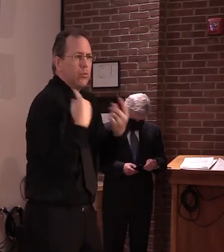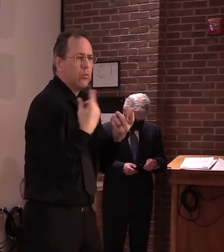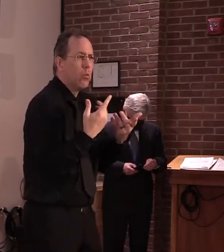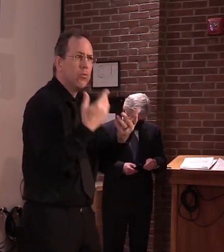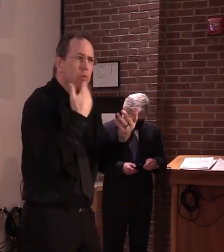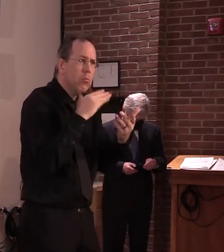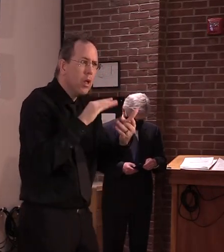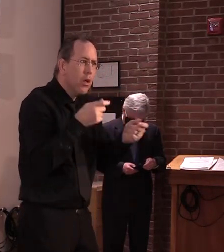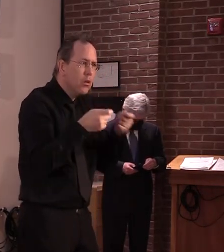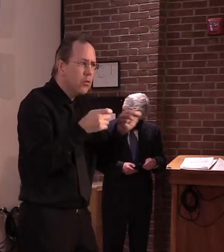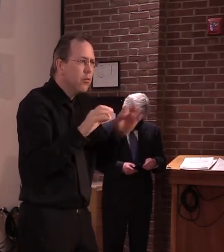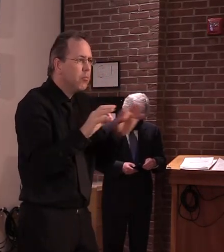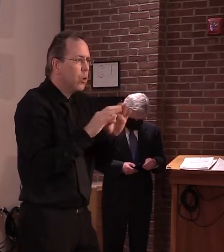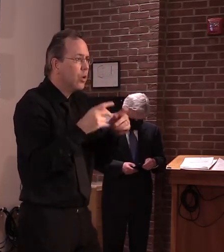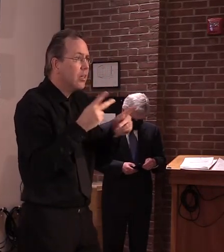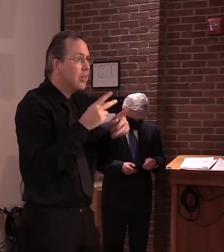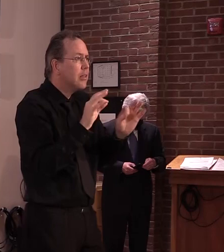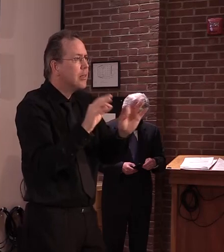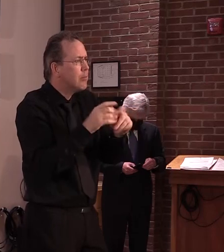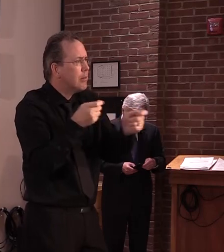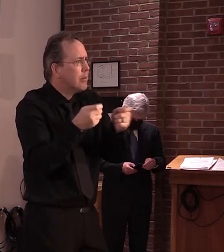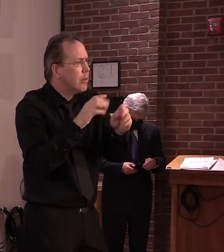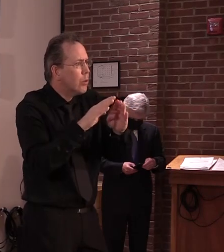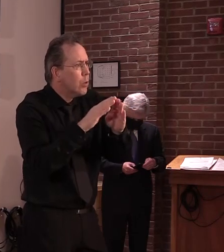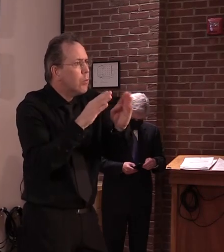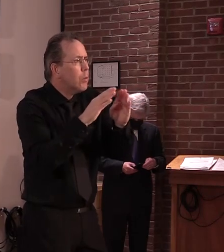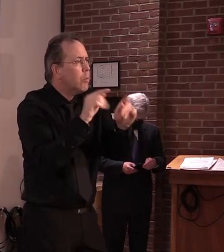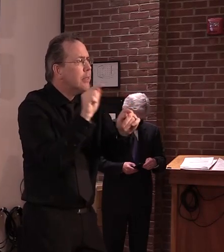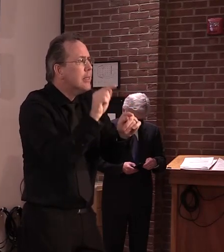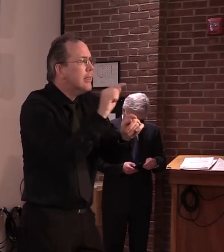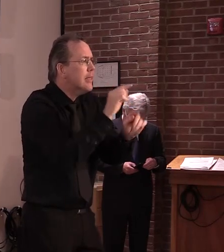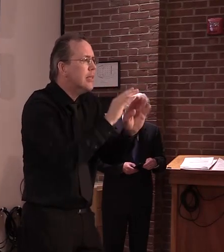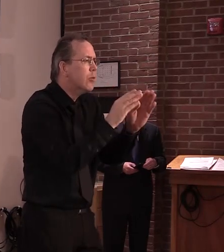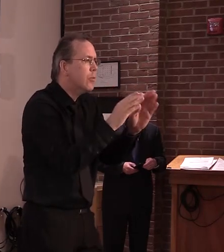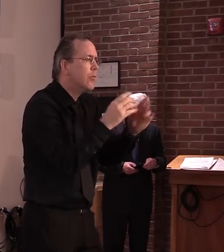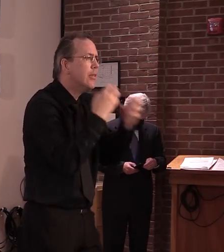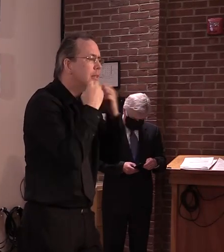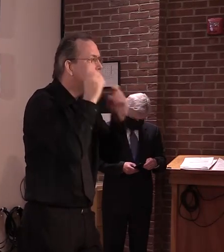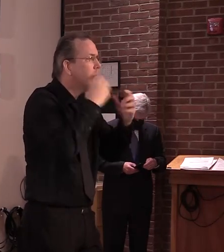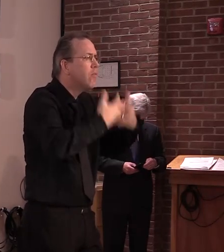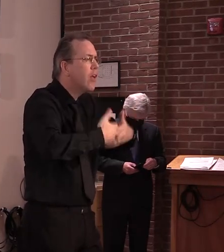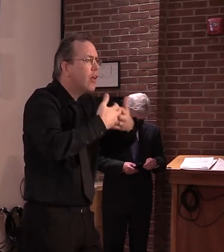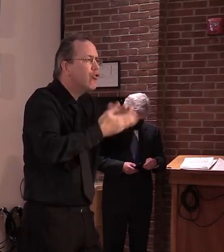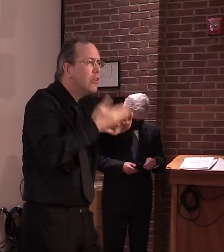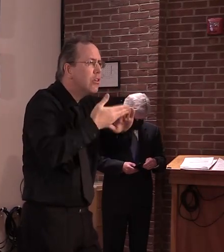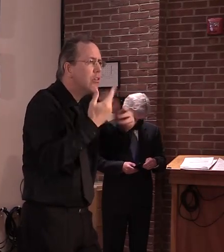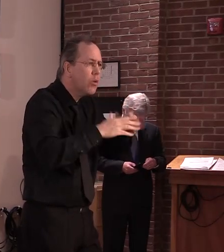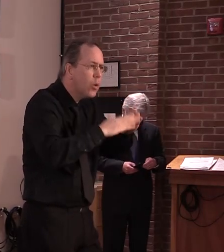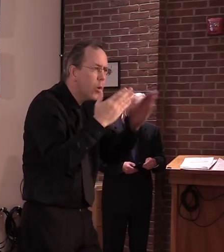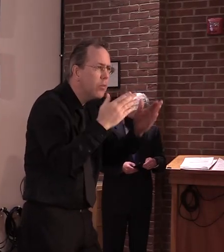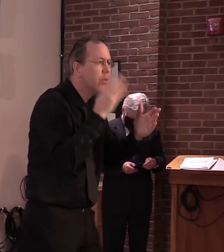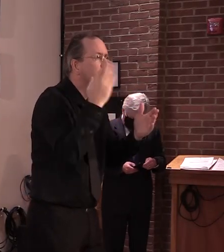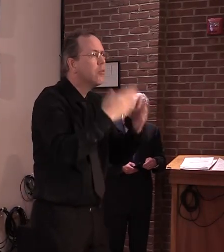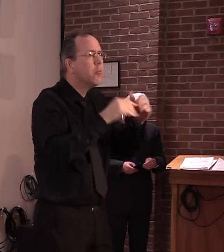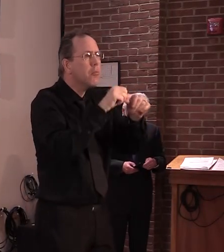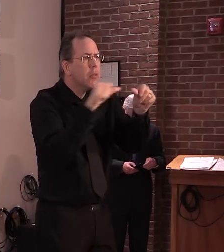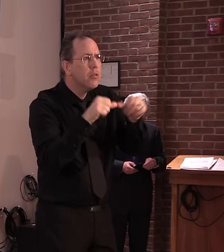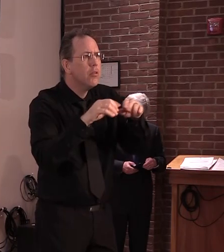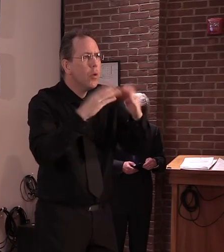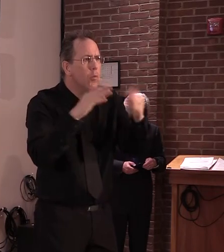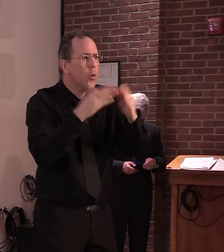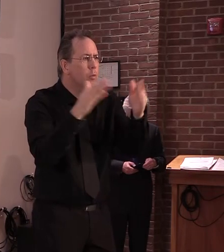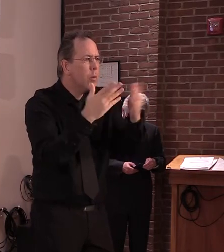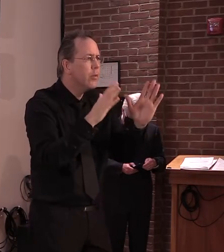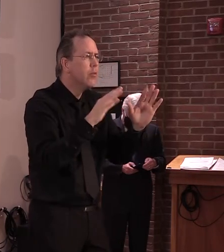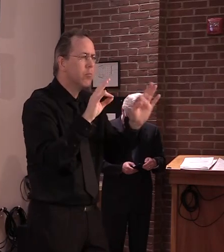businesses and manufacturing, construction and so forth, we and expand our testing that we are going to see